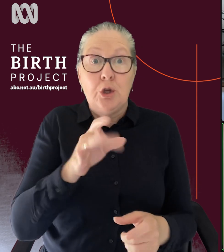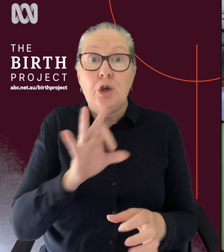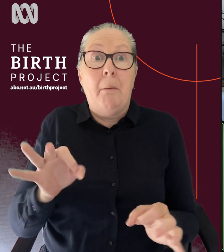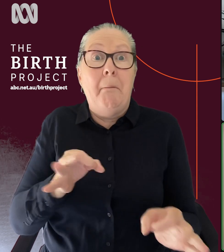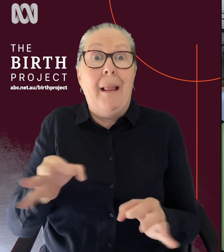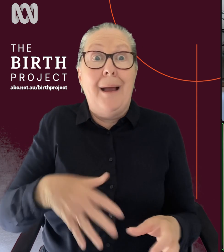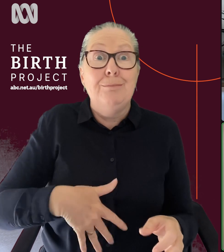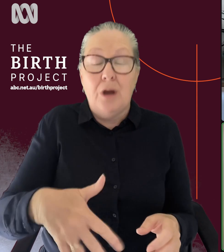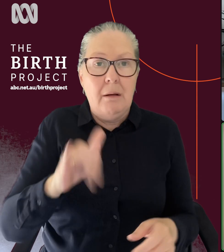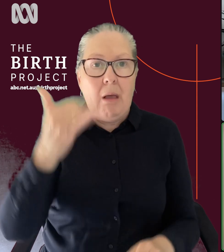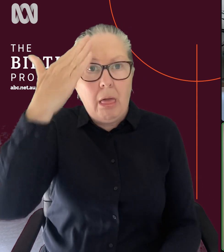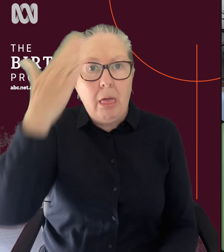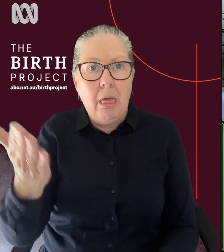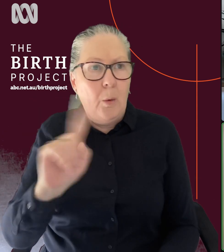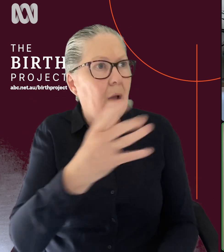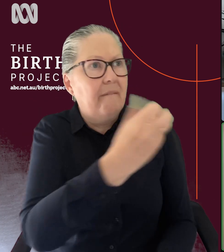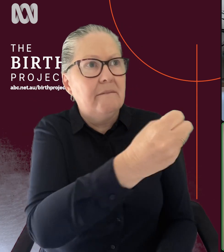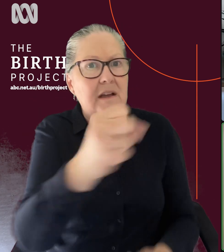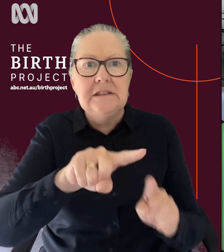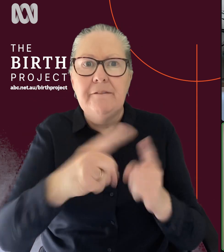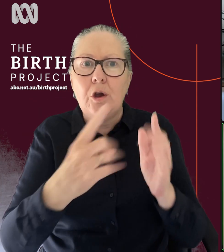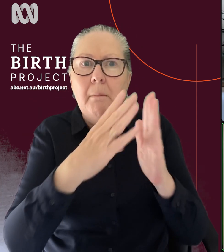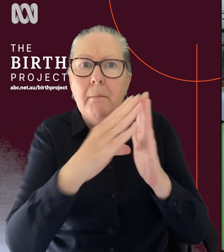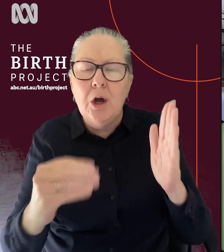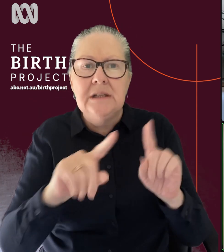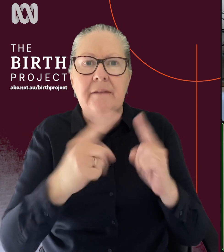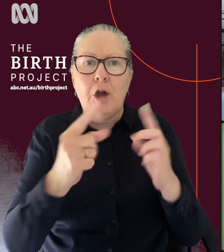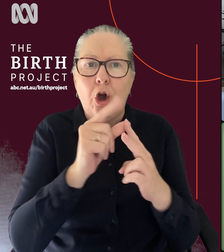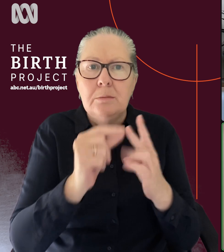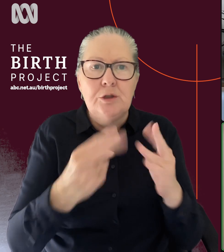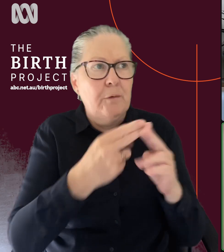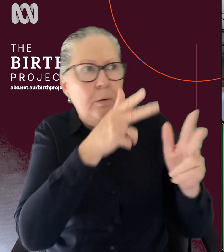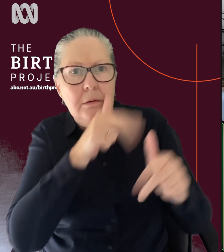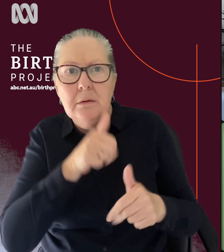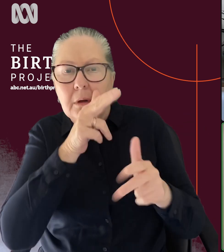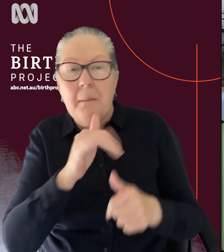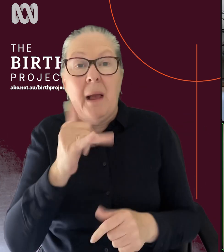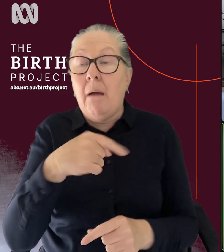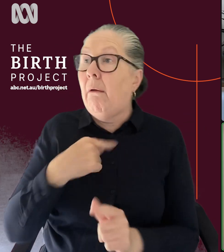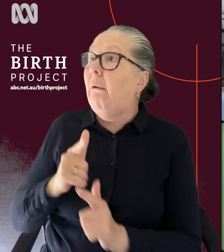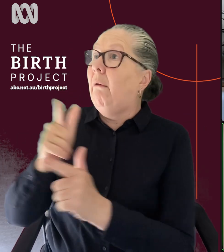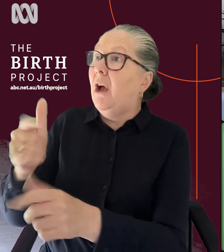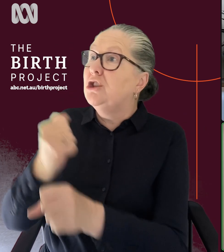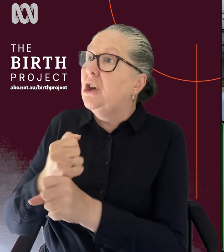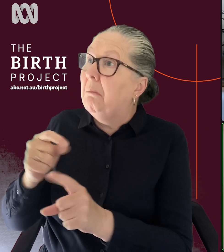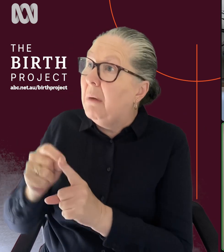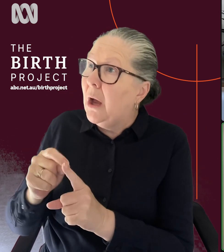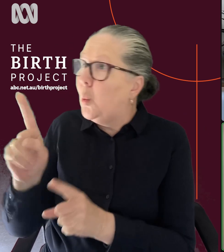you don't know about these things. You don't know what model of care options there are. And you perhaps just go to your GP and say, what would you recommend? So